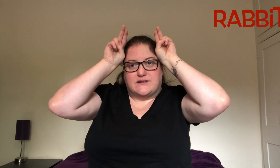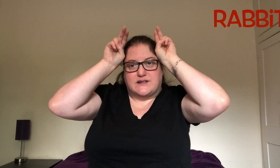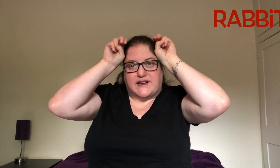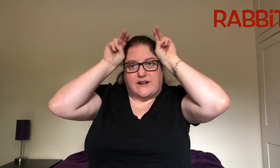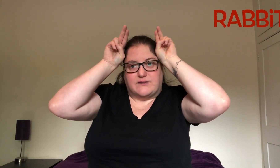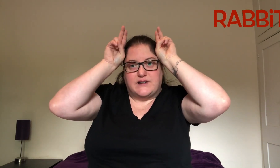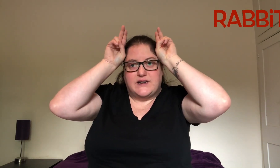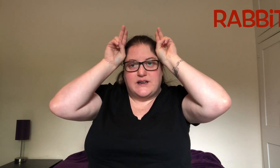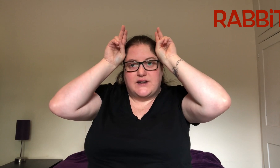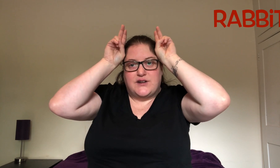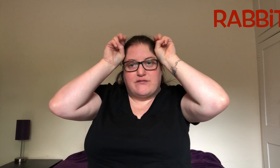down.